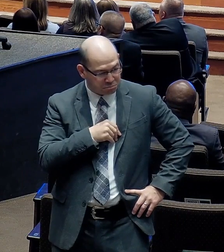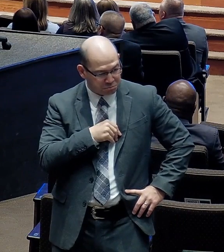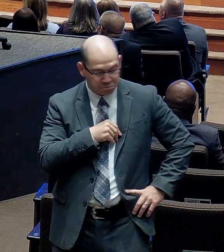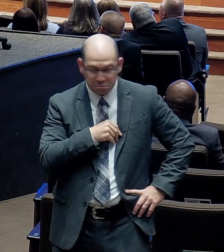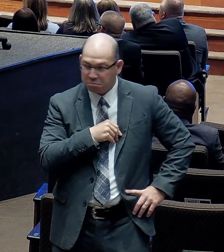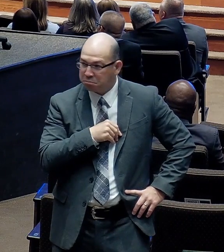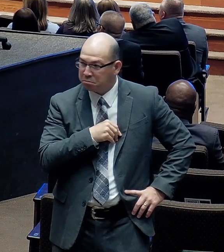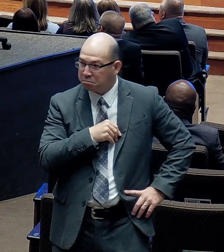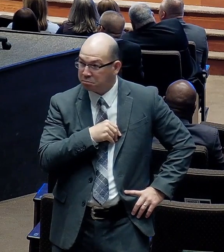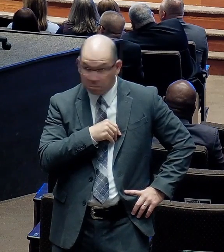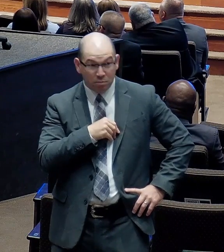And they did.